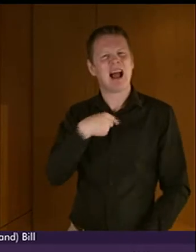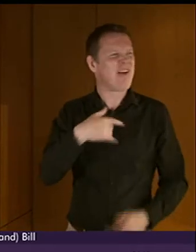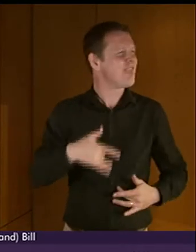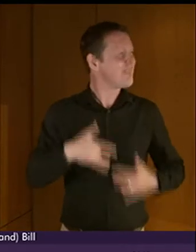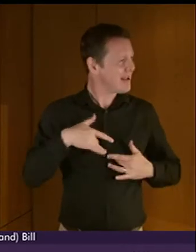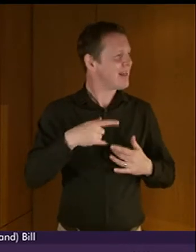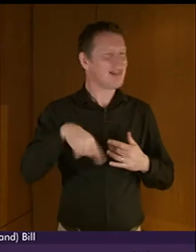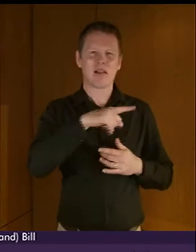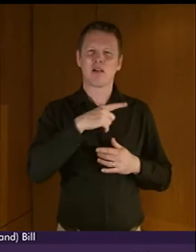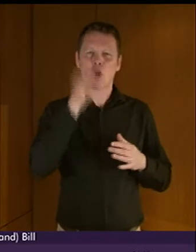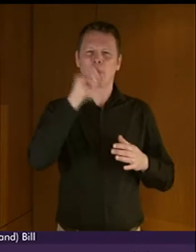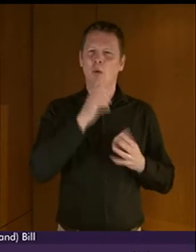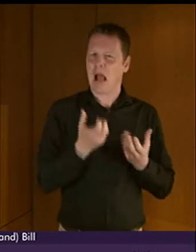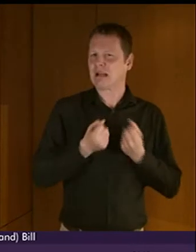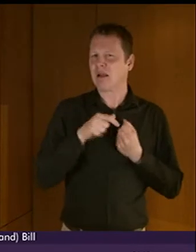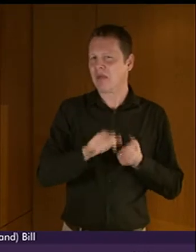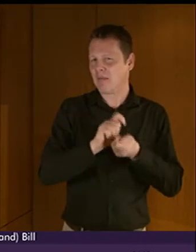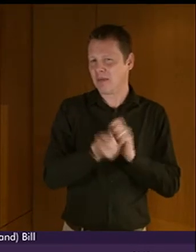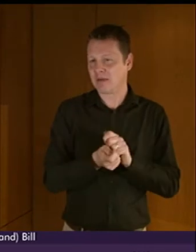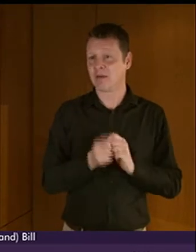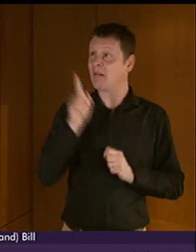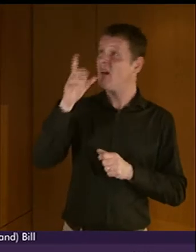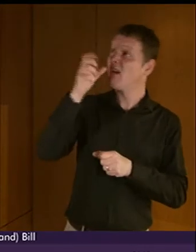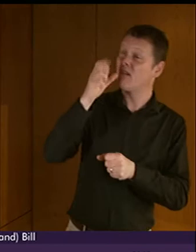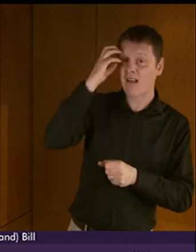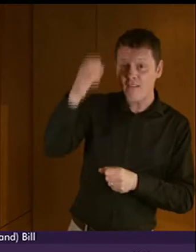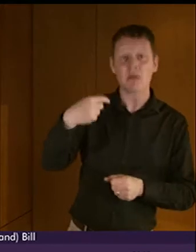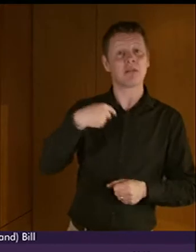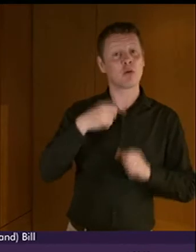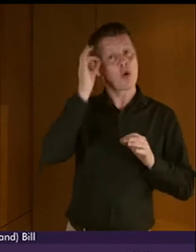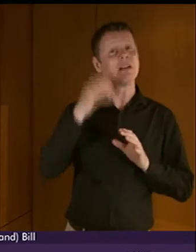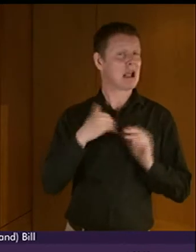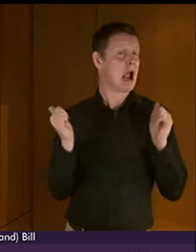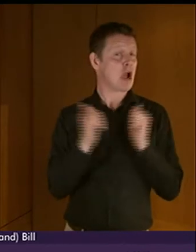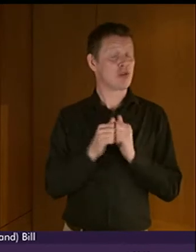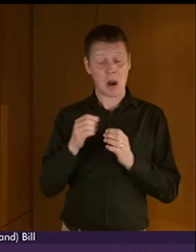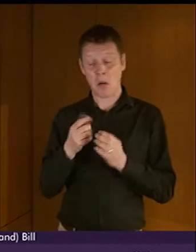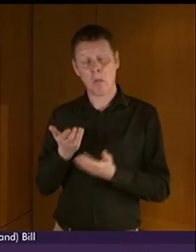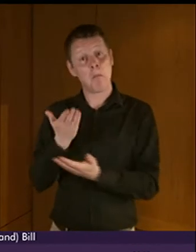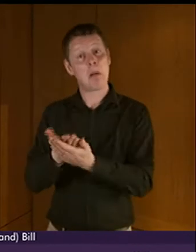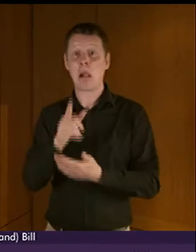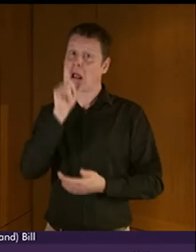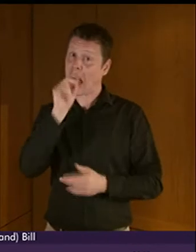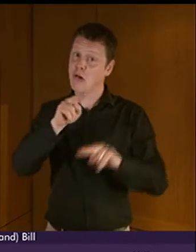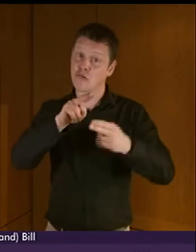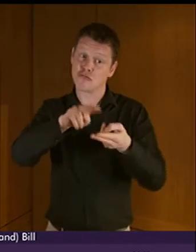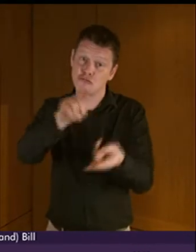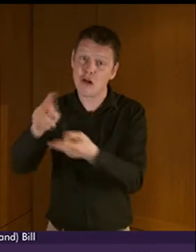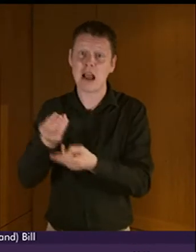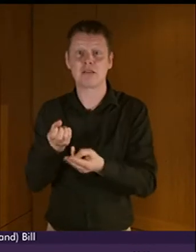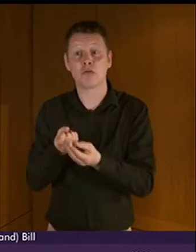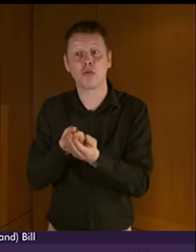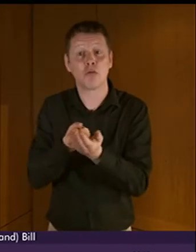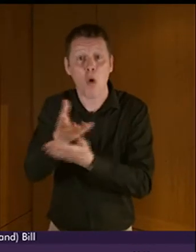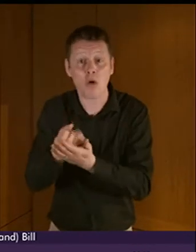Bill. We recognise, along with the Government, that the Bill could give rise to further cost implications, such as in relation to implementing the